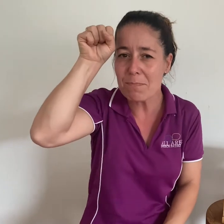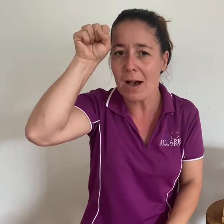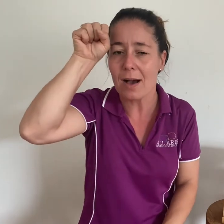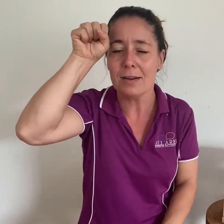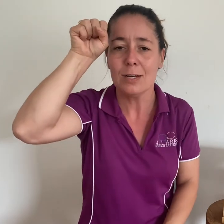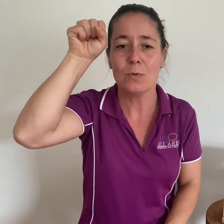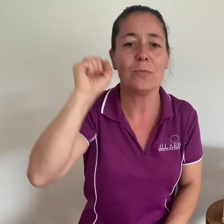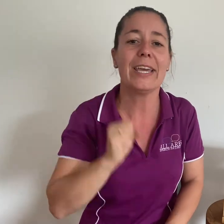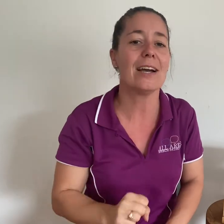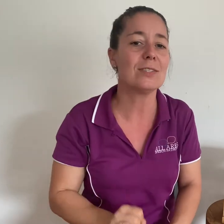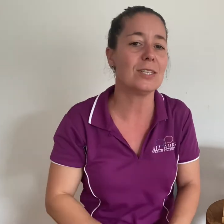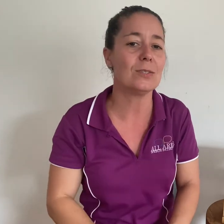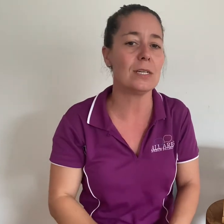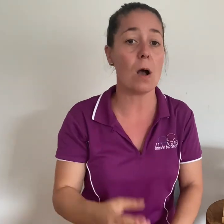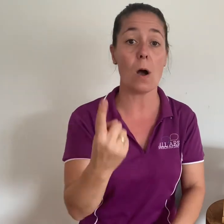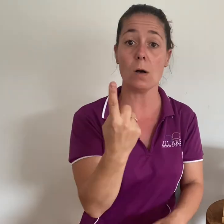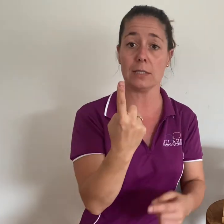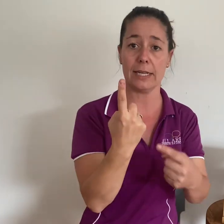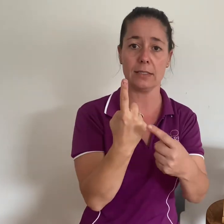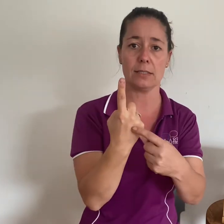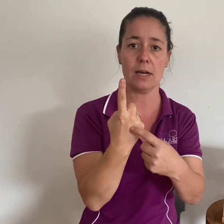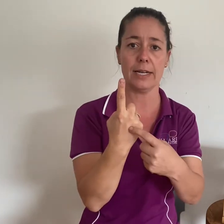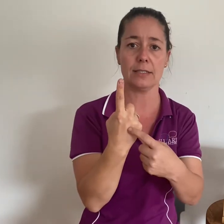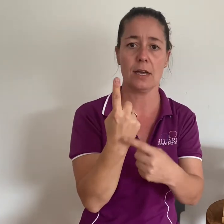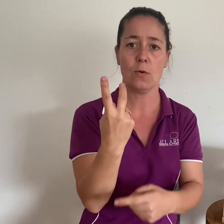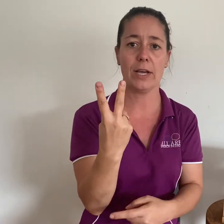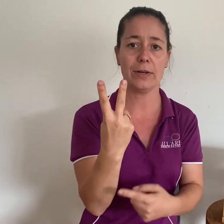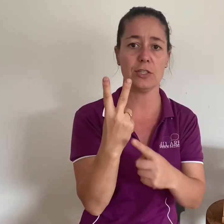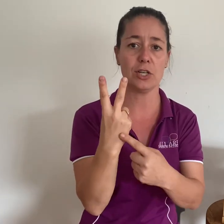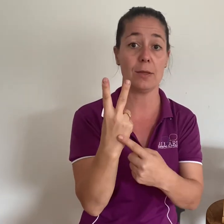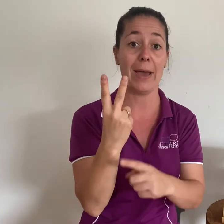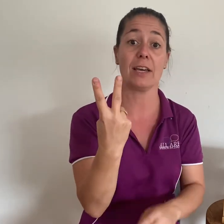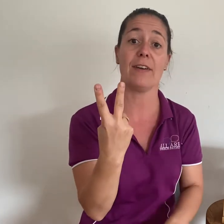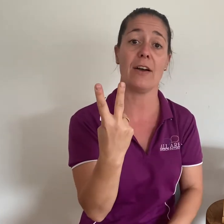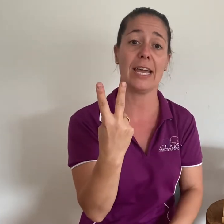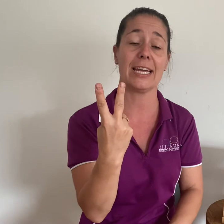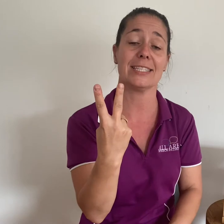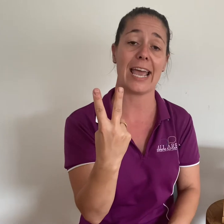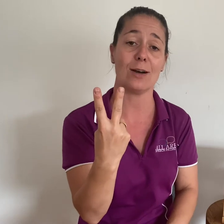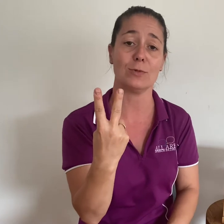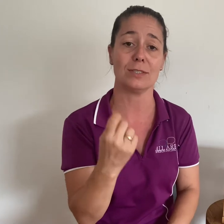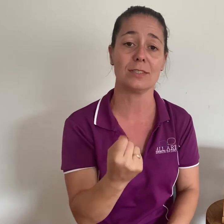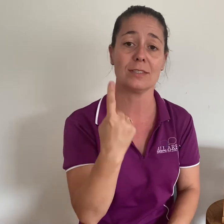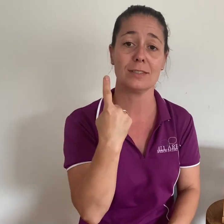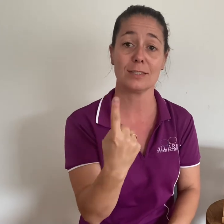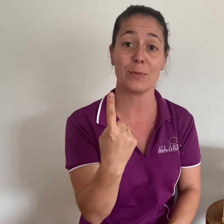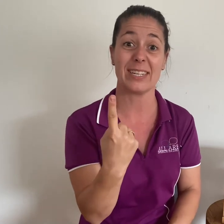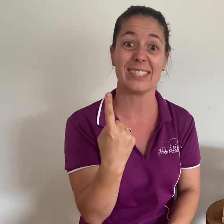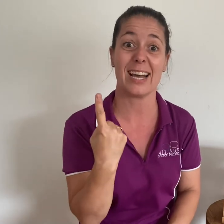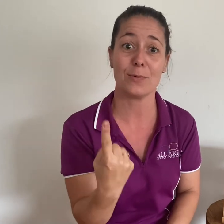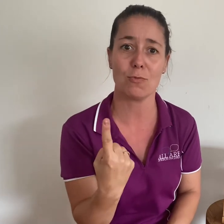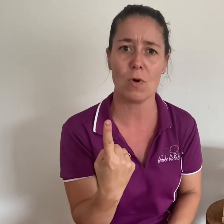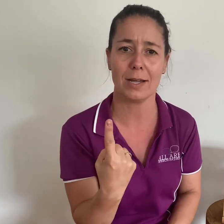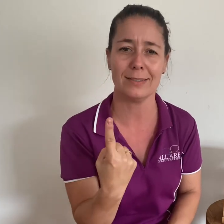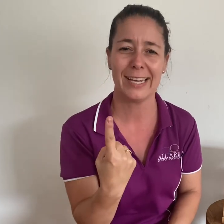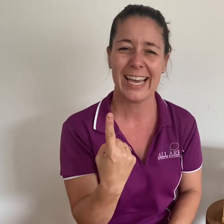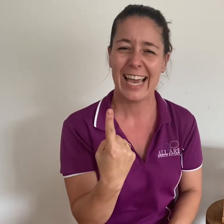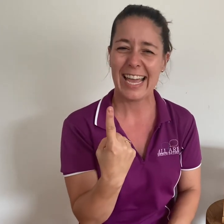when we're counting using Auslan signs we're going to turn the back of our hand outwards so we're going to start with one and